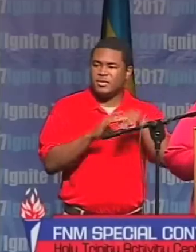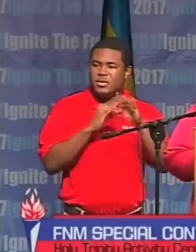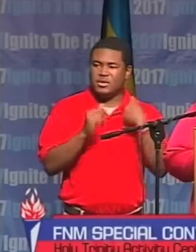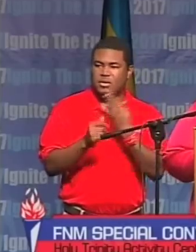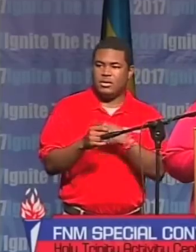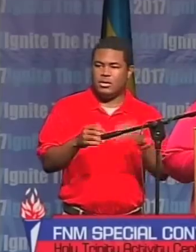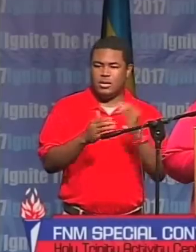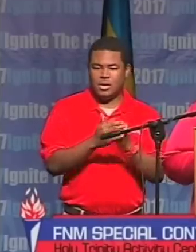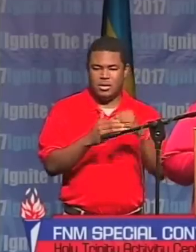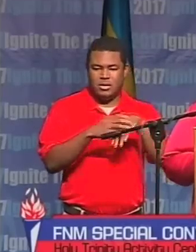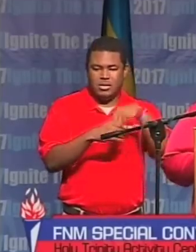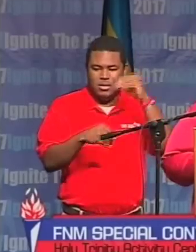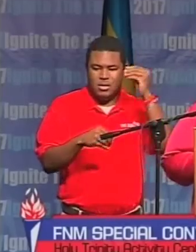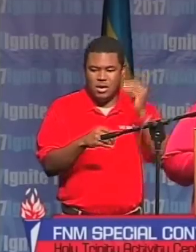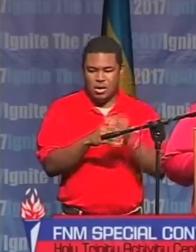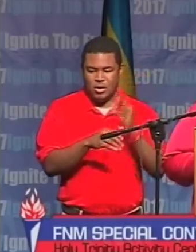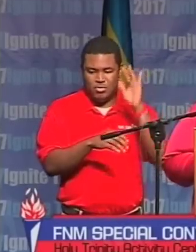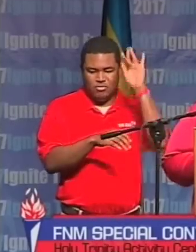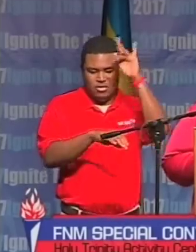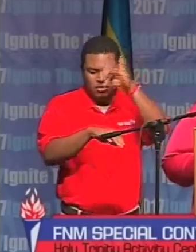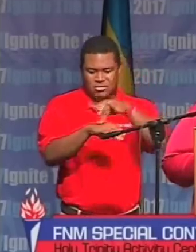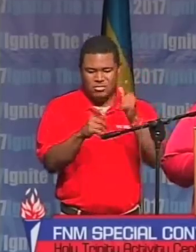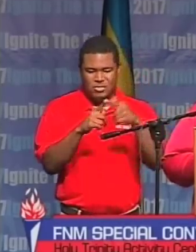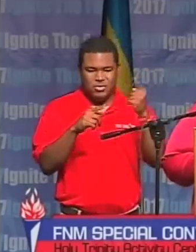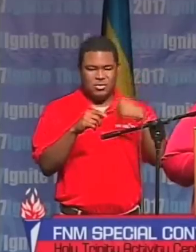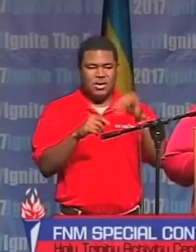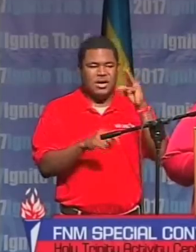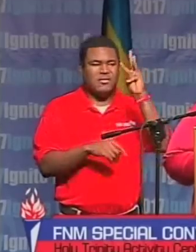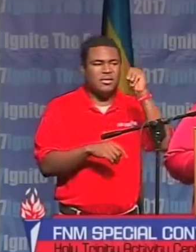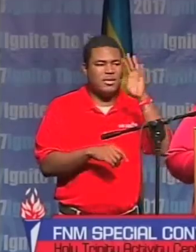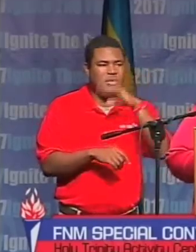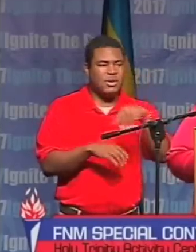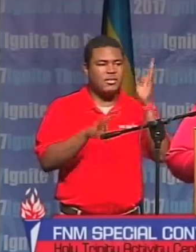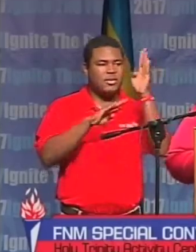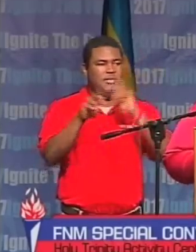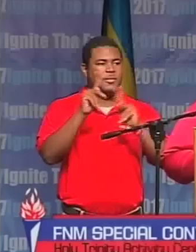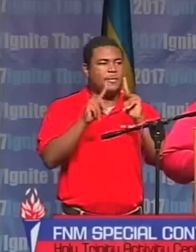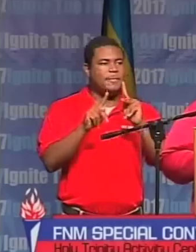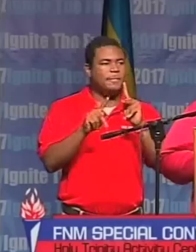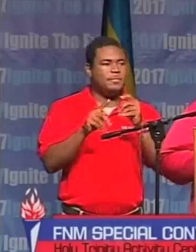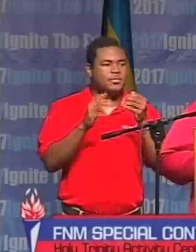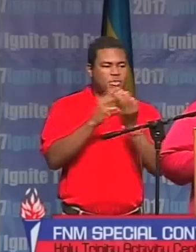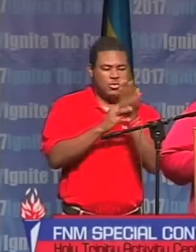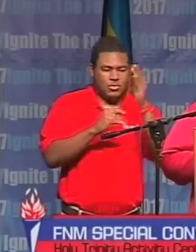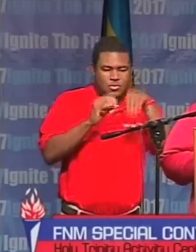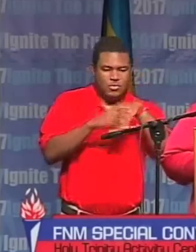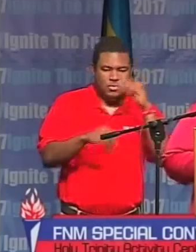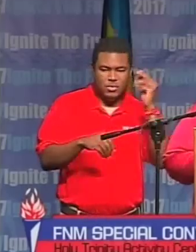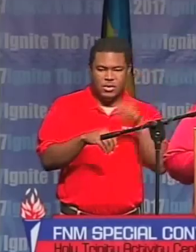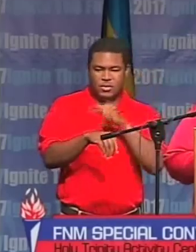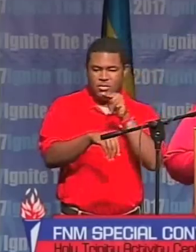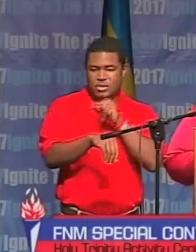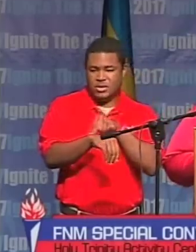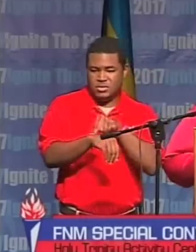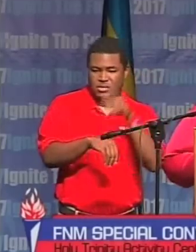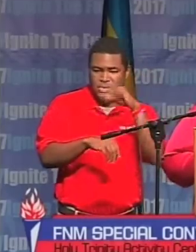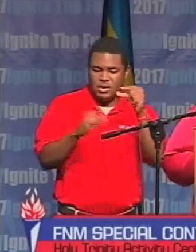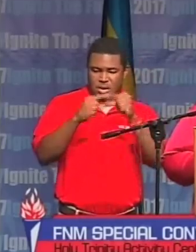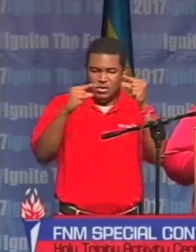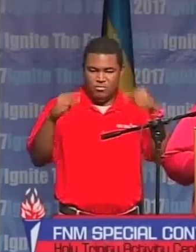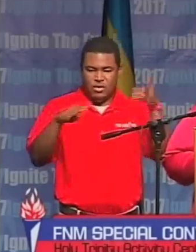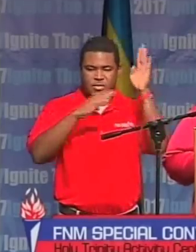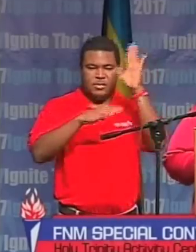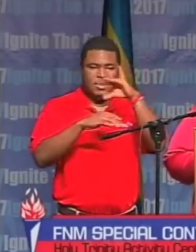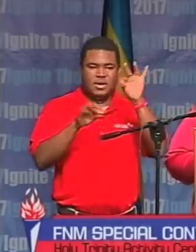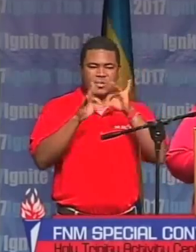outreach to FNM's and Bahamians throughout New Providence, throughout Grand Bahama, and the family